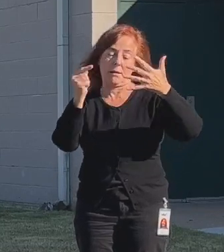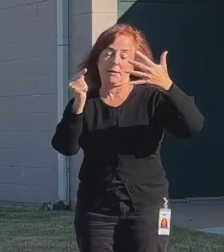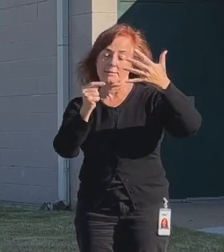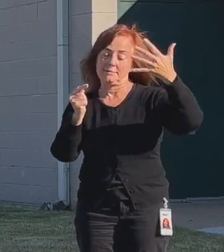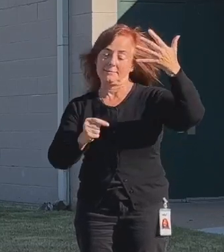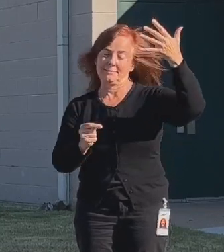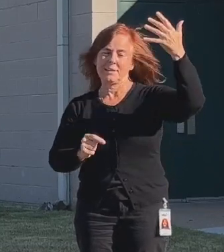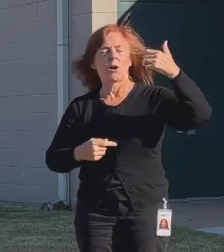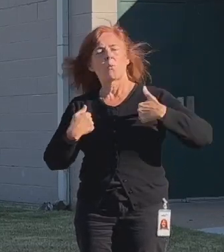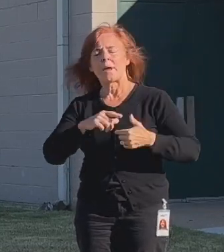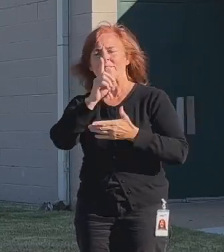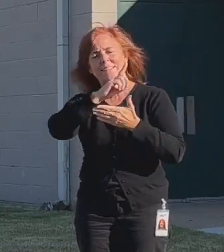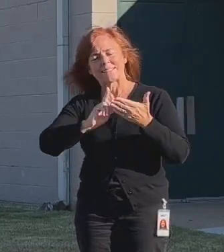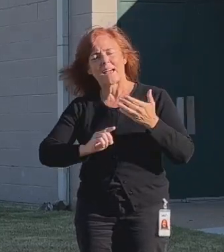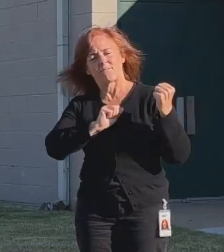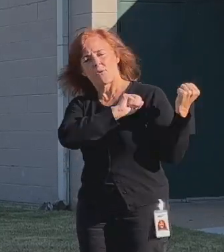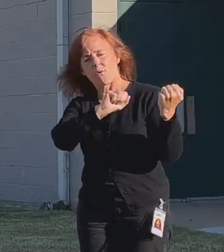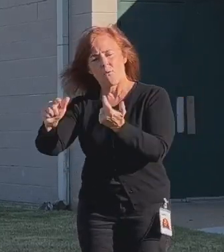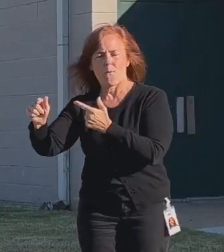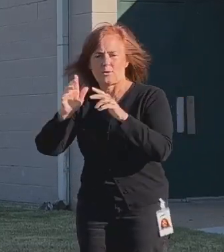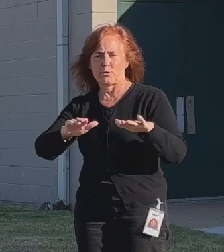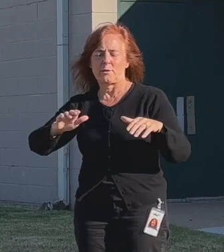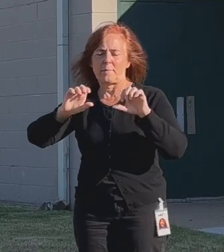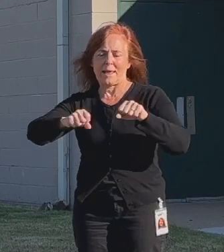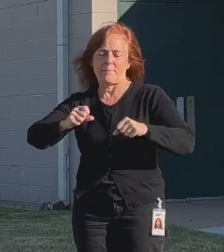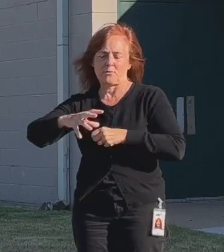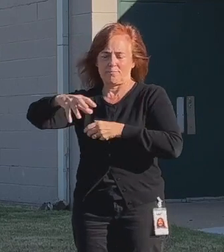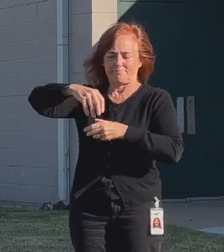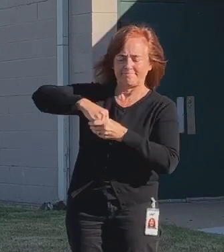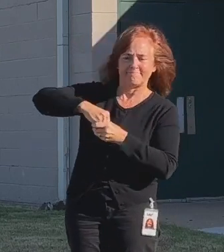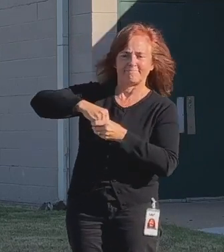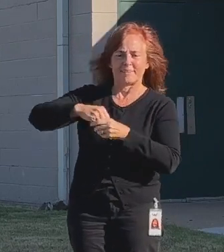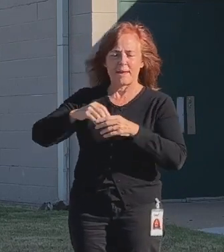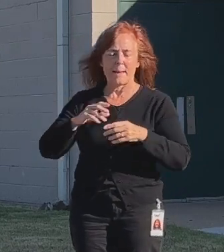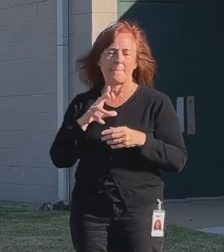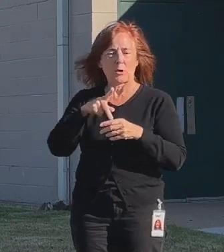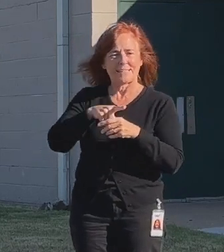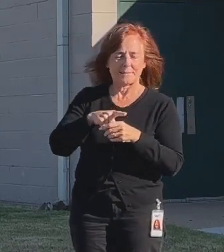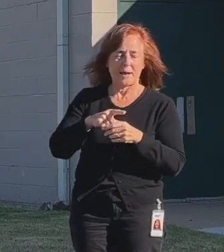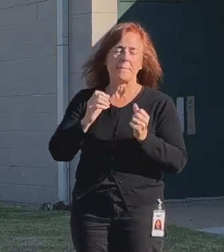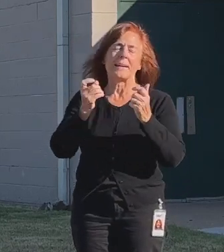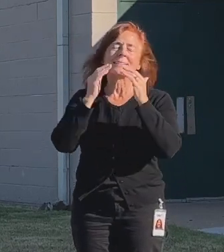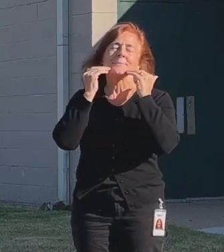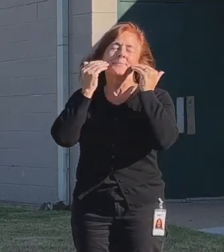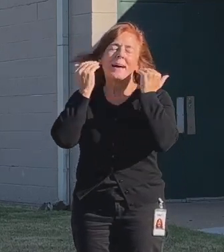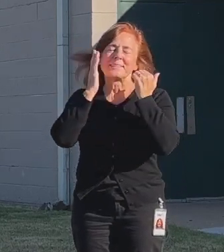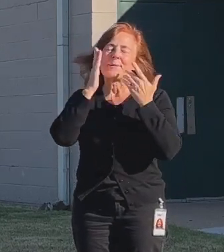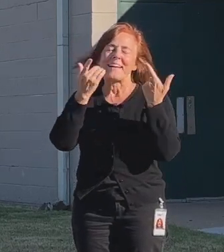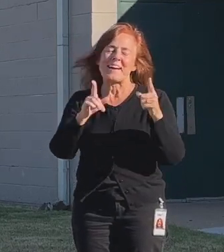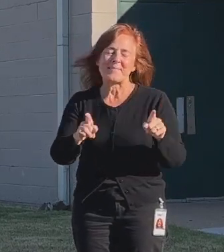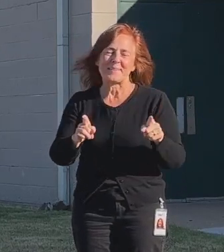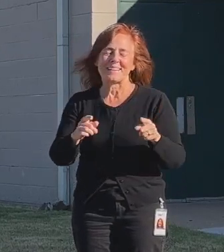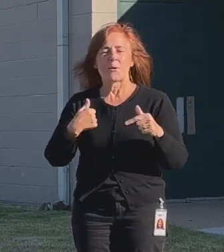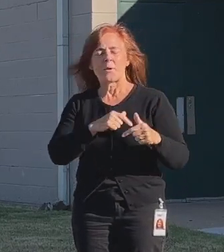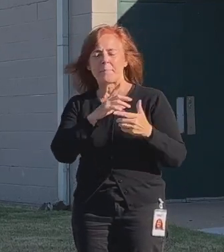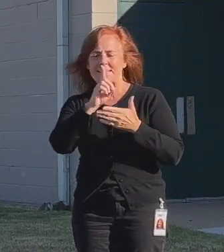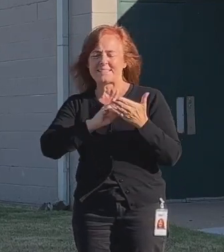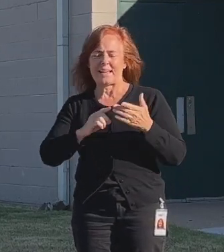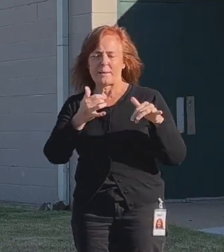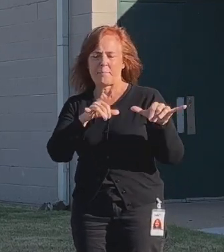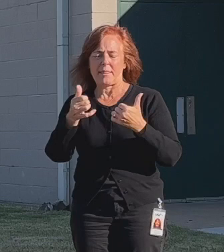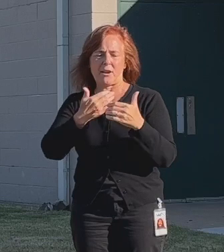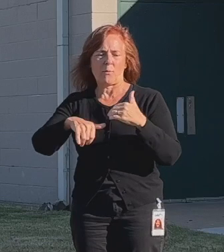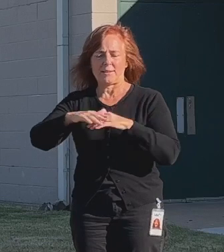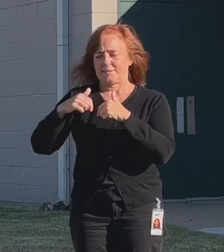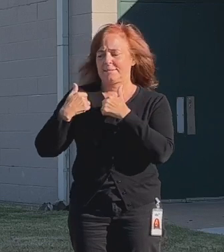design piece after design piece, and that is going to provide a lot of smiles in this community. And I can say we've been designing playgrounds